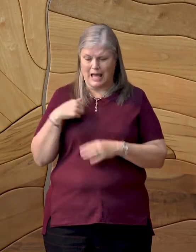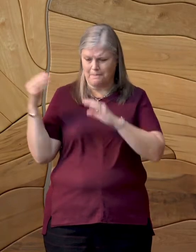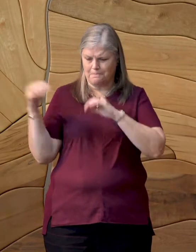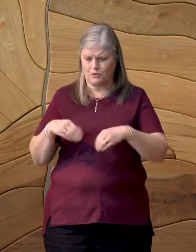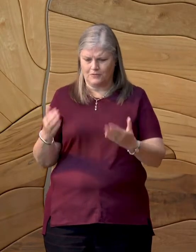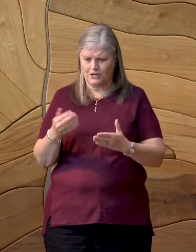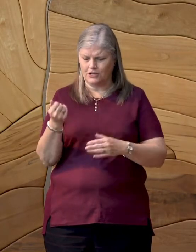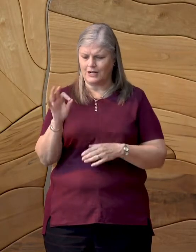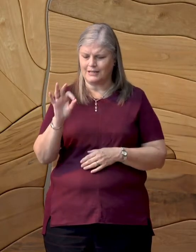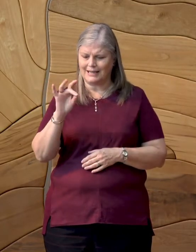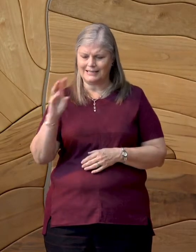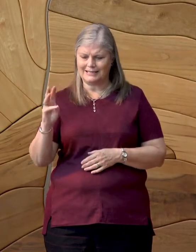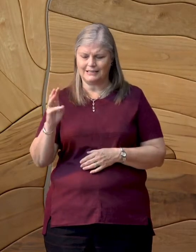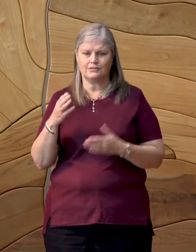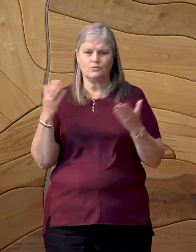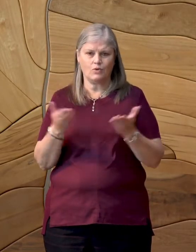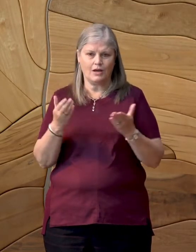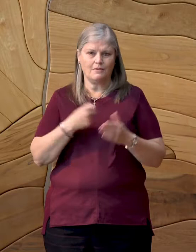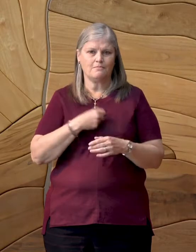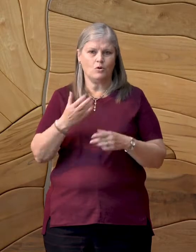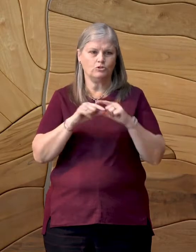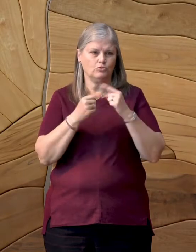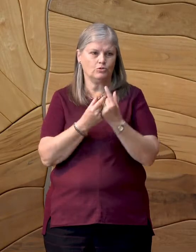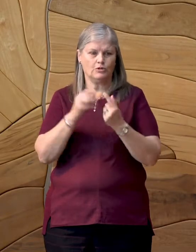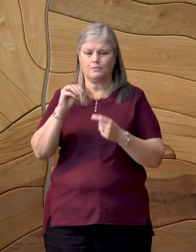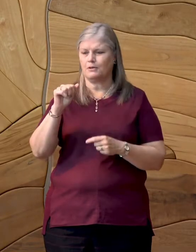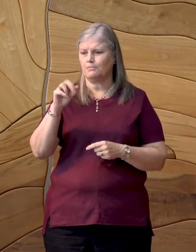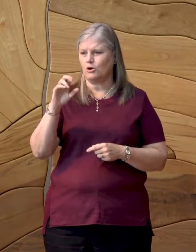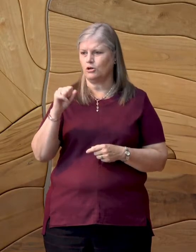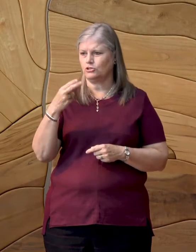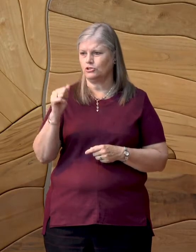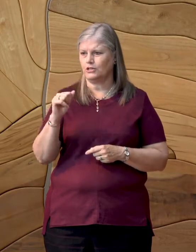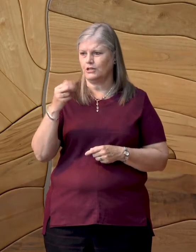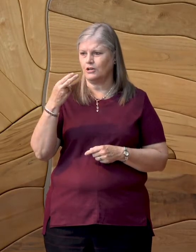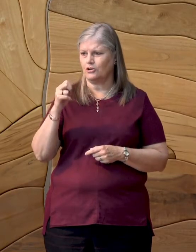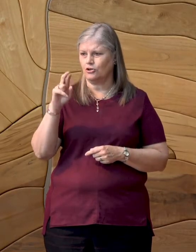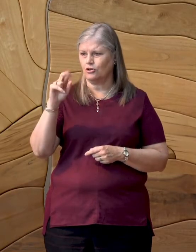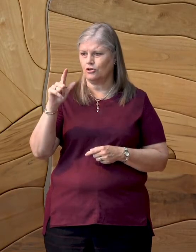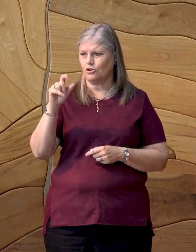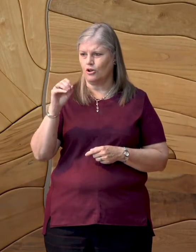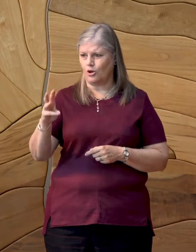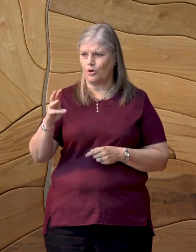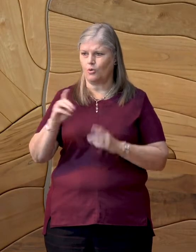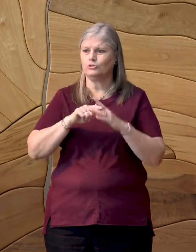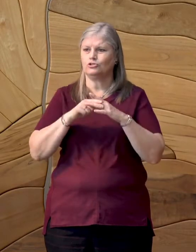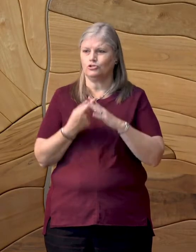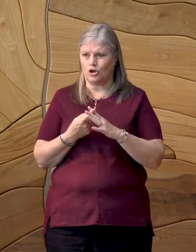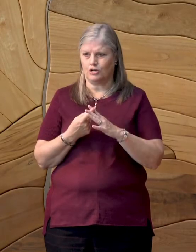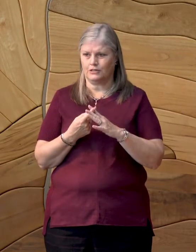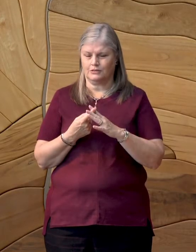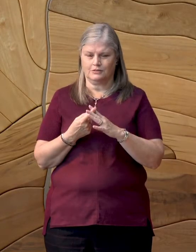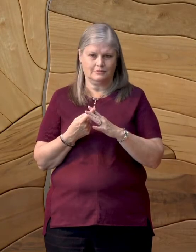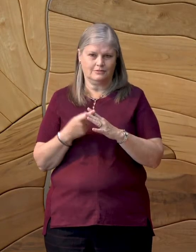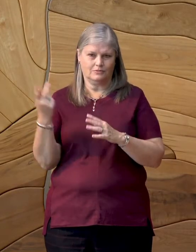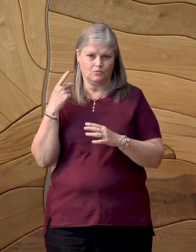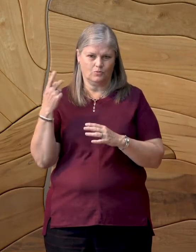has been the poetry group that Marcia Herlow and I started soon after I arrived here.